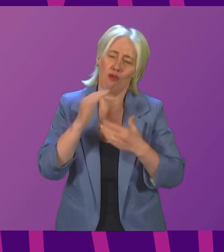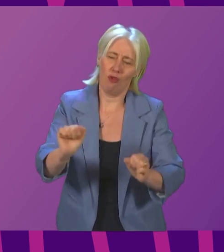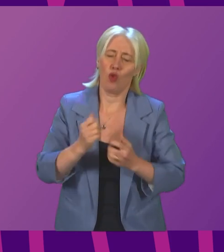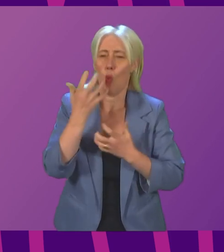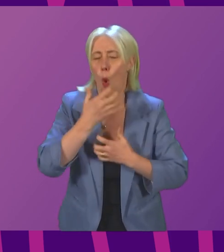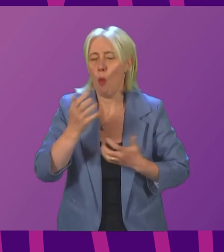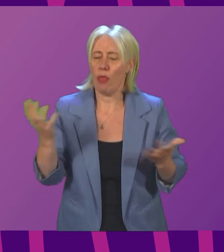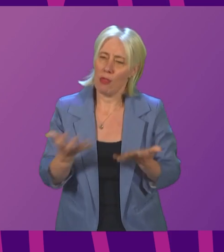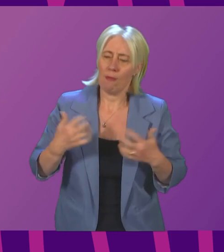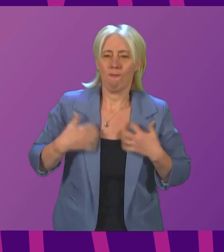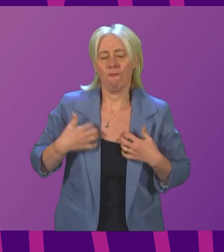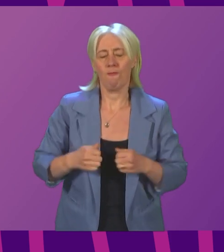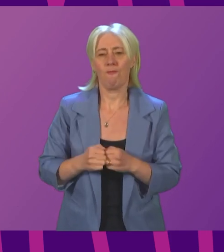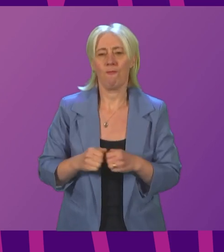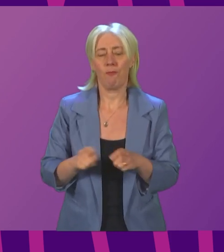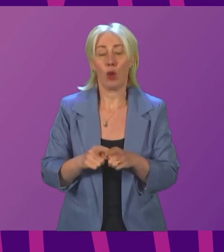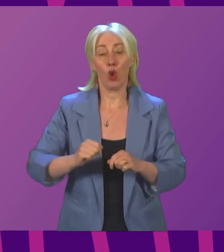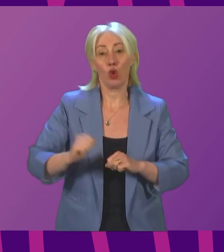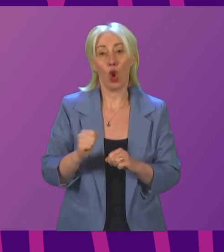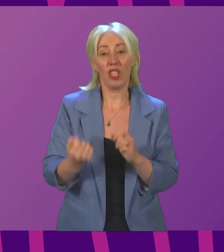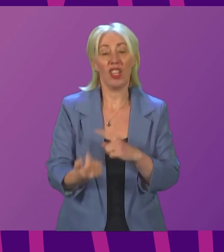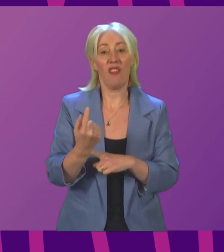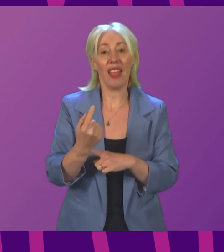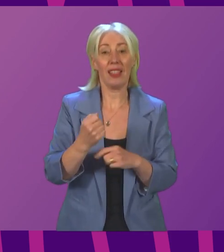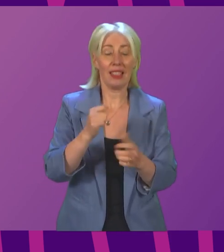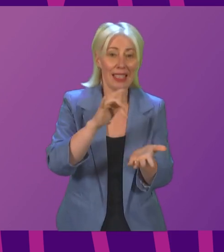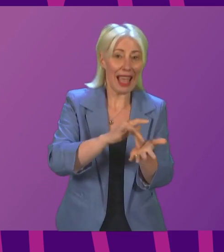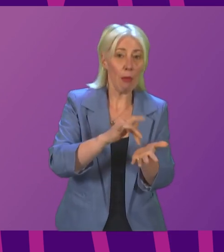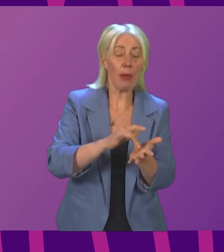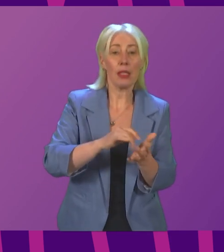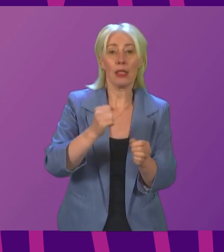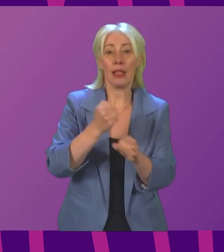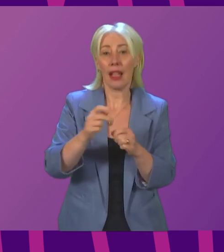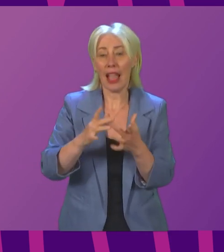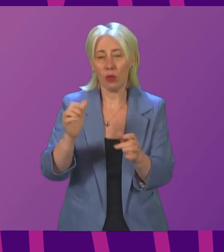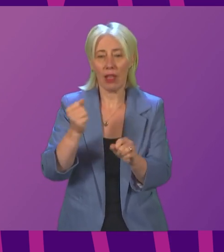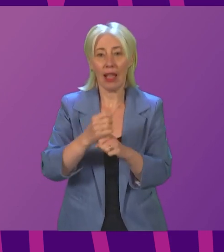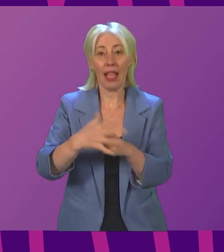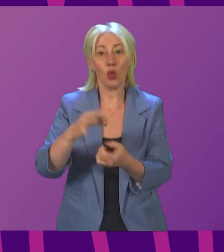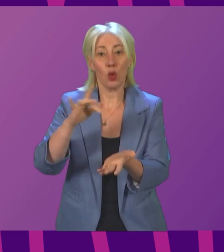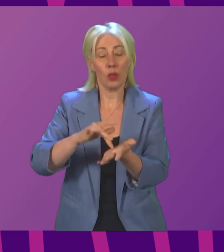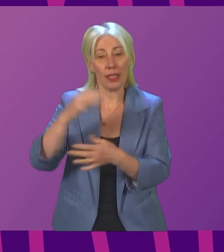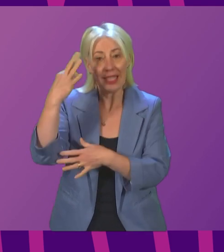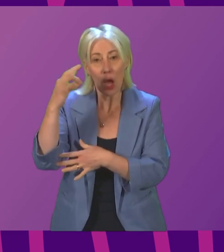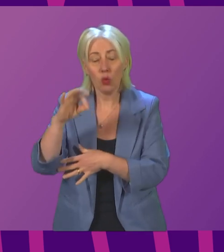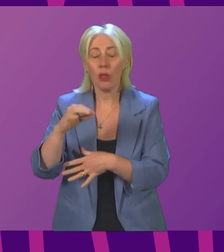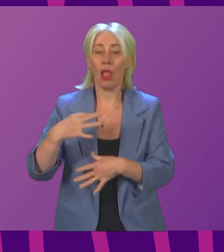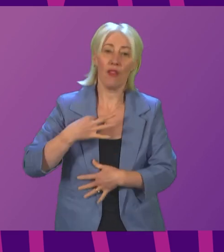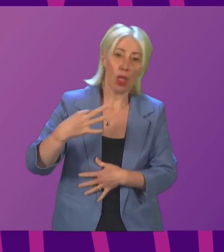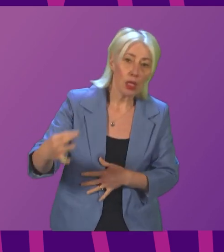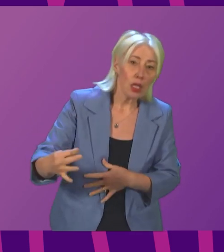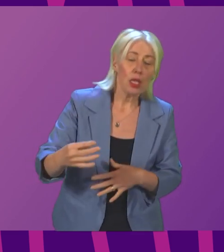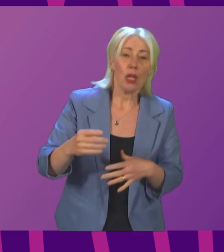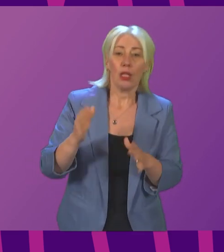I also want to thank the Scottish Events Campus, Glasgow City Council, all volunteers and partners across the public and private sectors